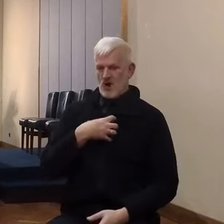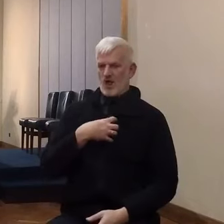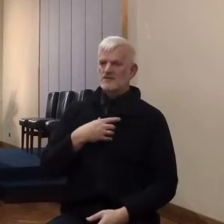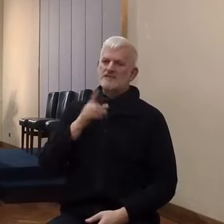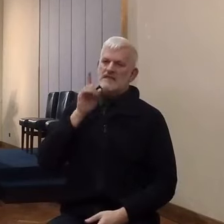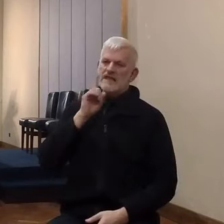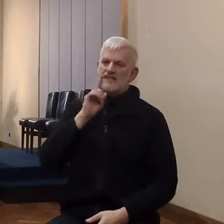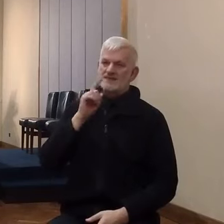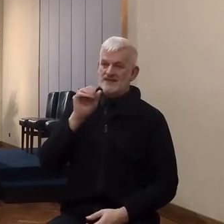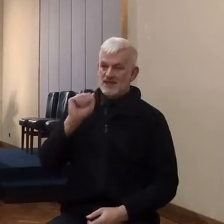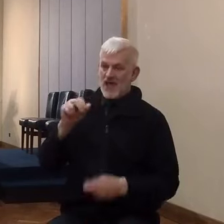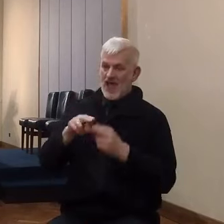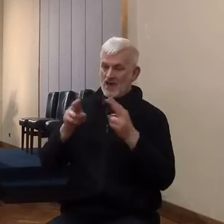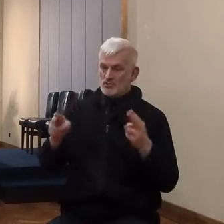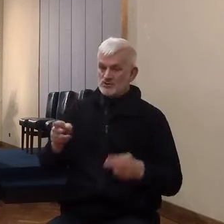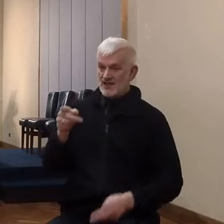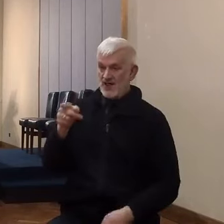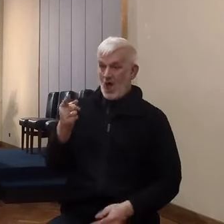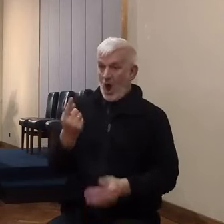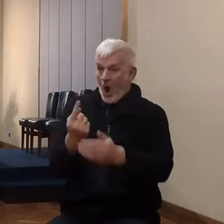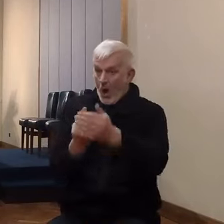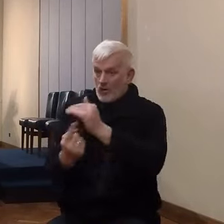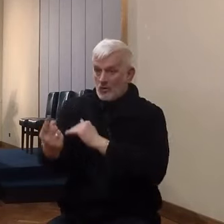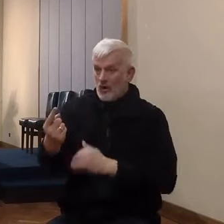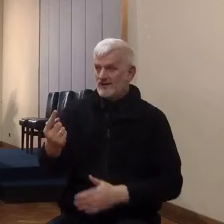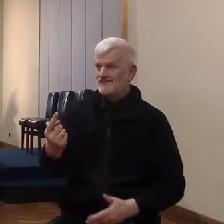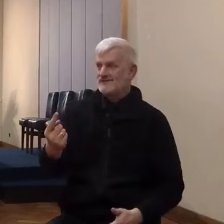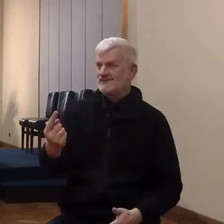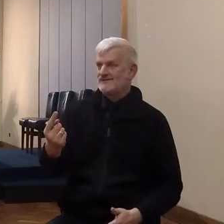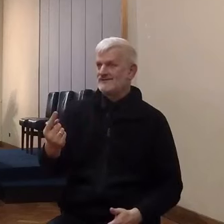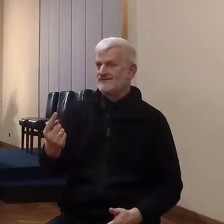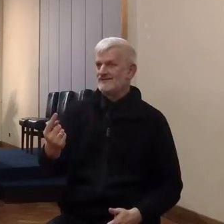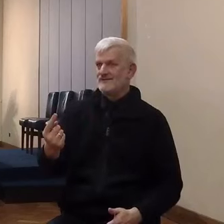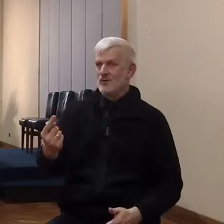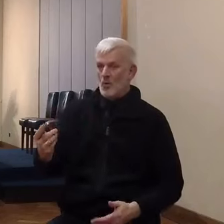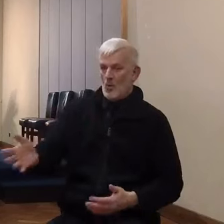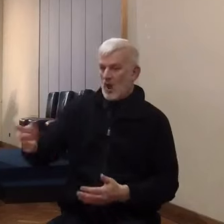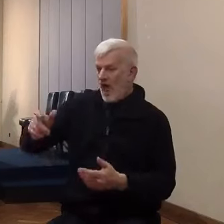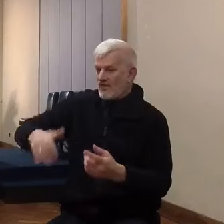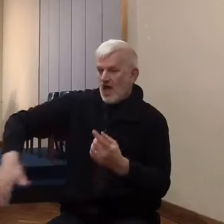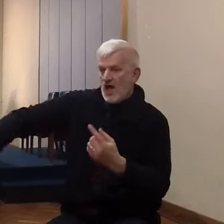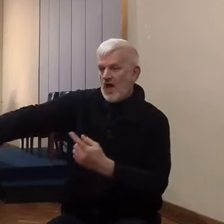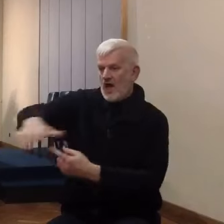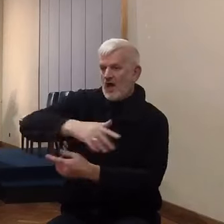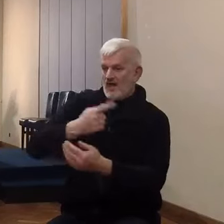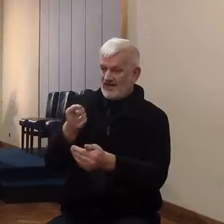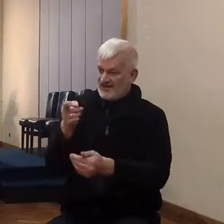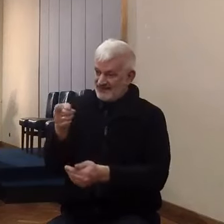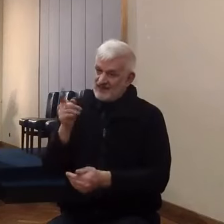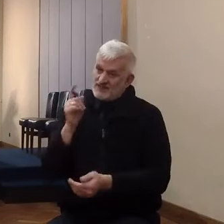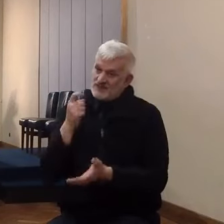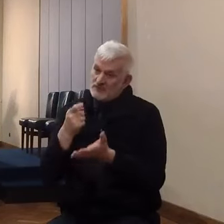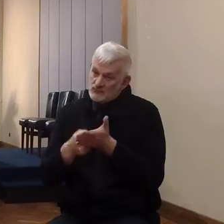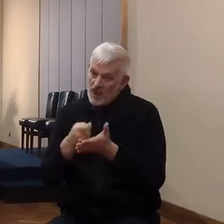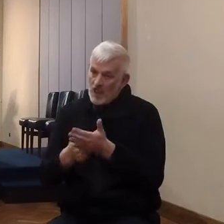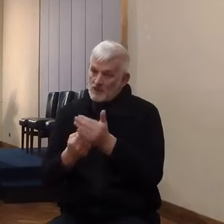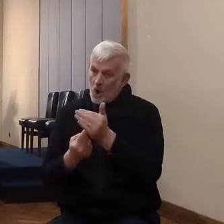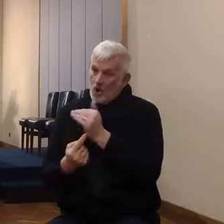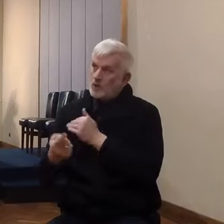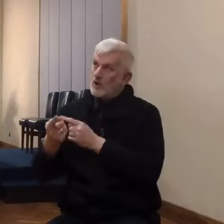out to be the only person in the whole of Jericho in whose heart there is a work of grace. Who believes in the